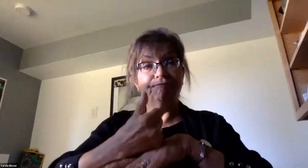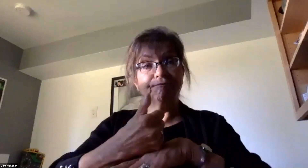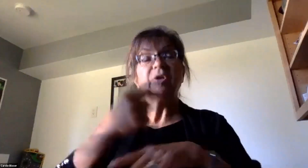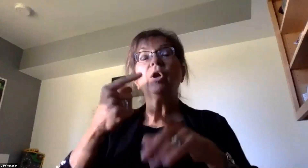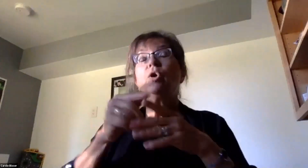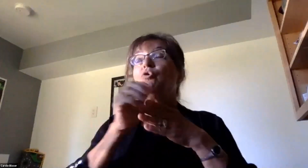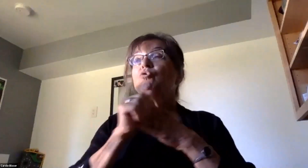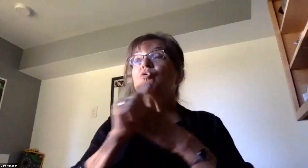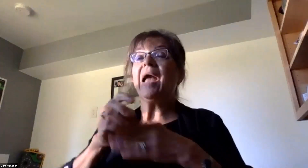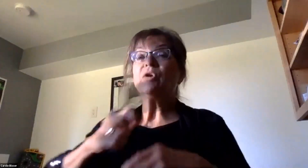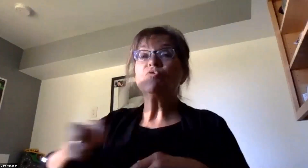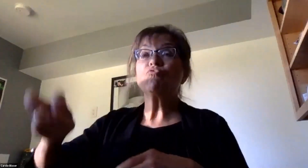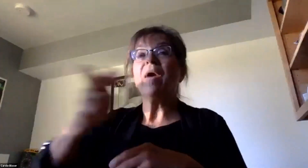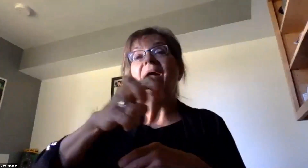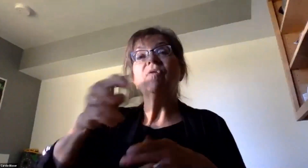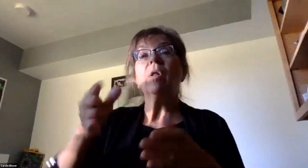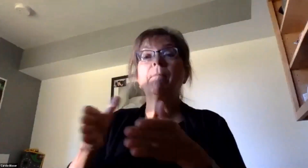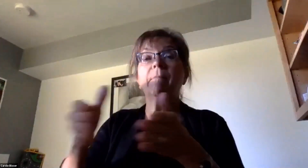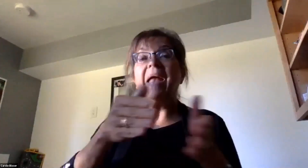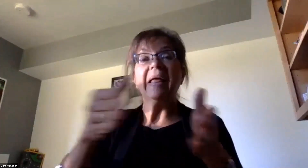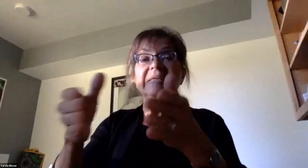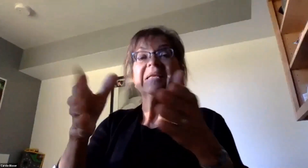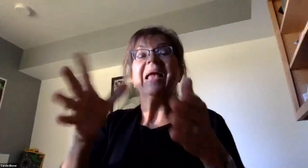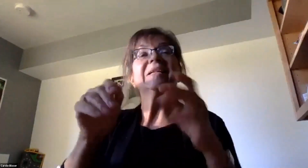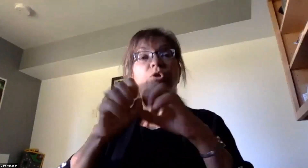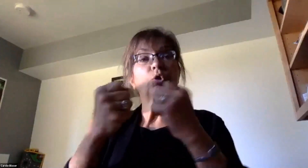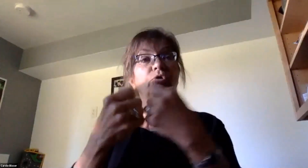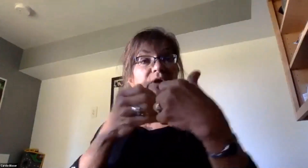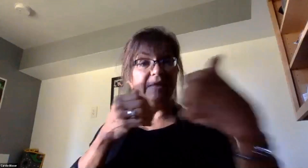travel patterns and encourage social distancing from students.